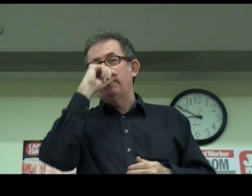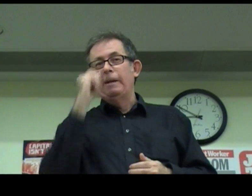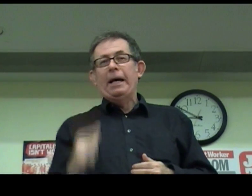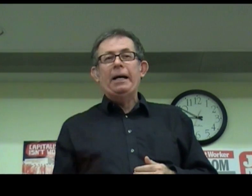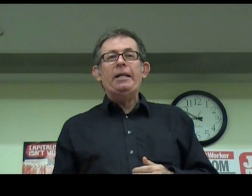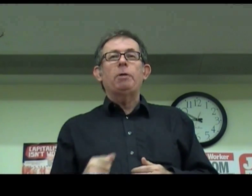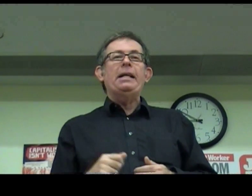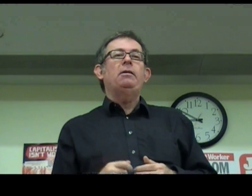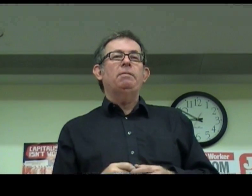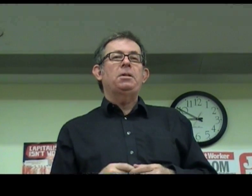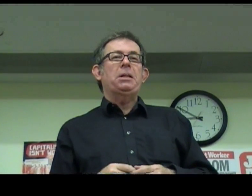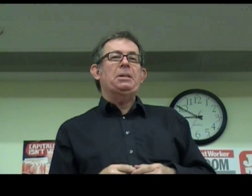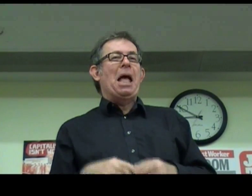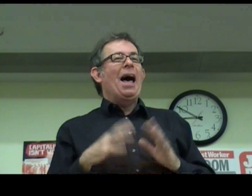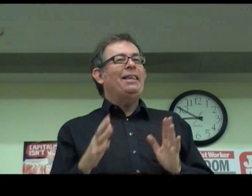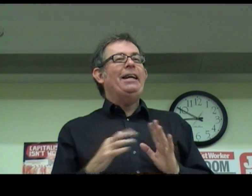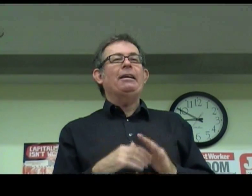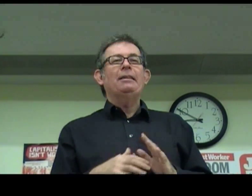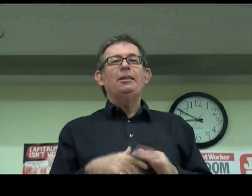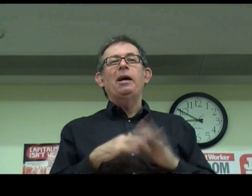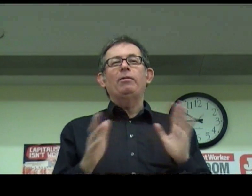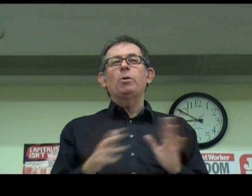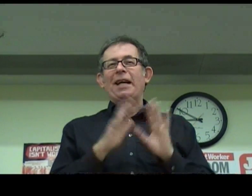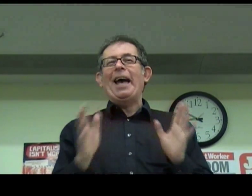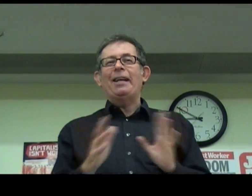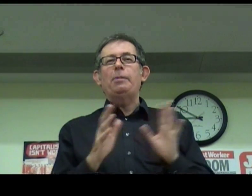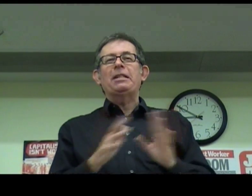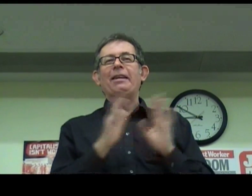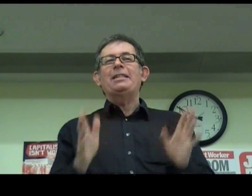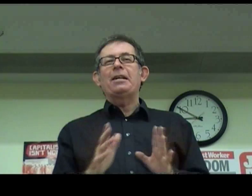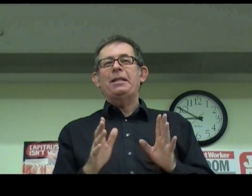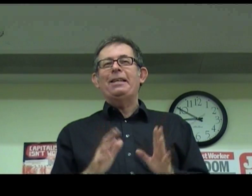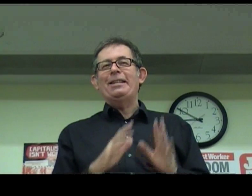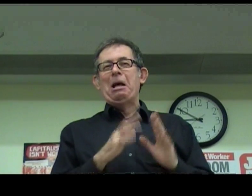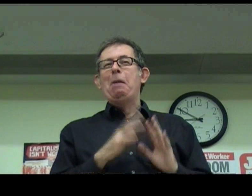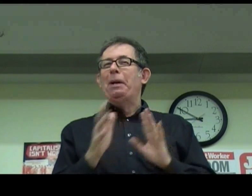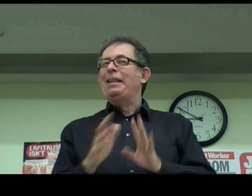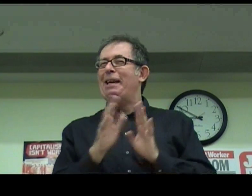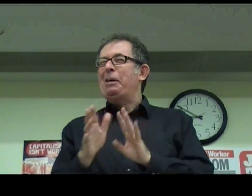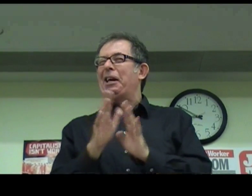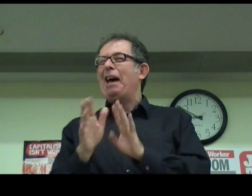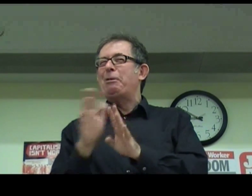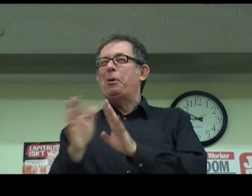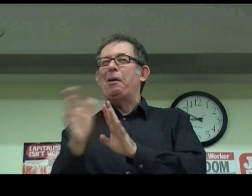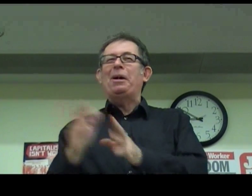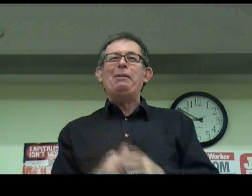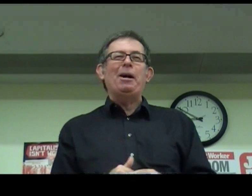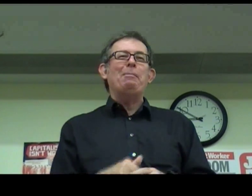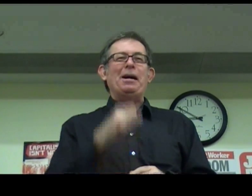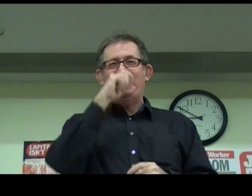Israeli universities. I think, you know, of course academics like discussing things, but I think we're going to have to put our money where our mouth